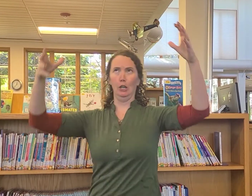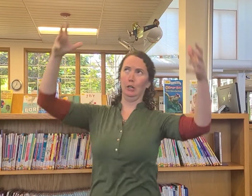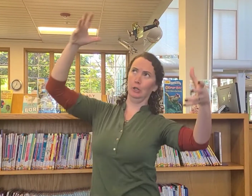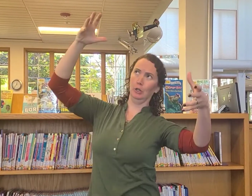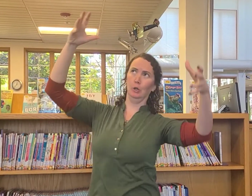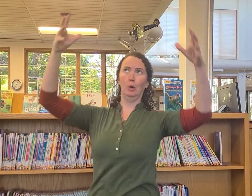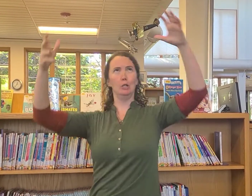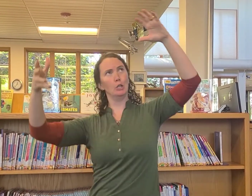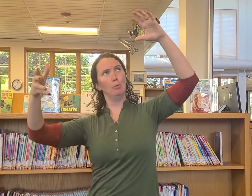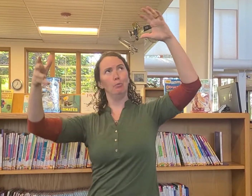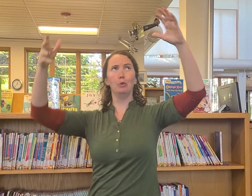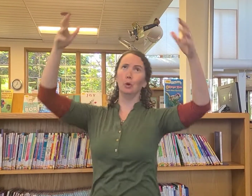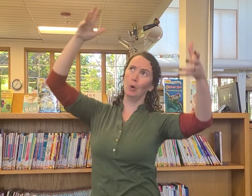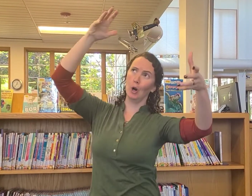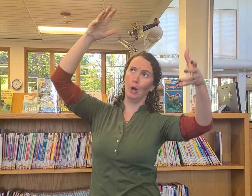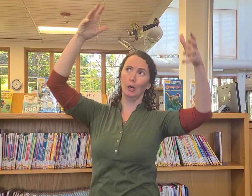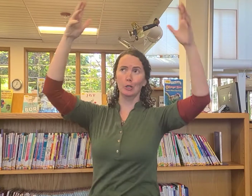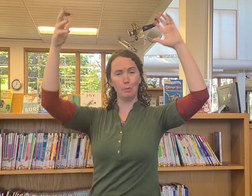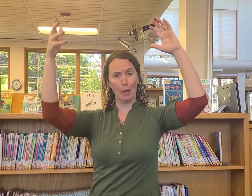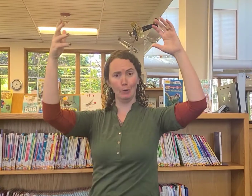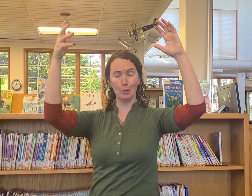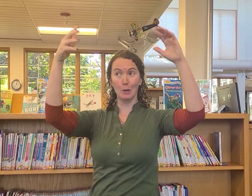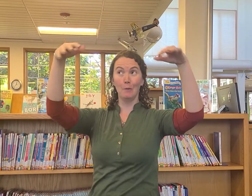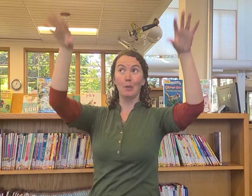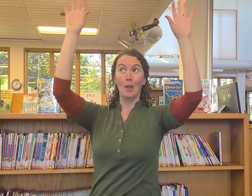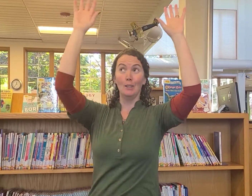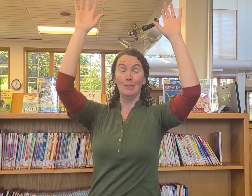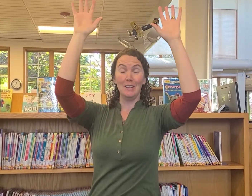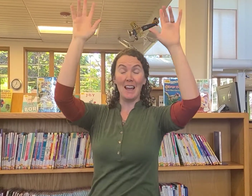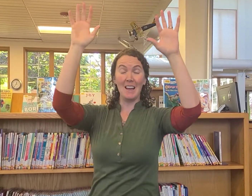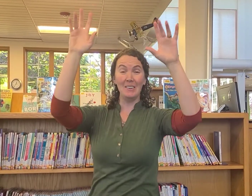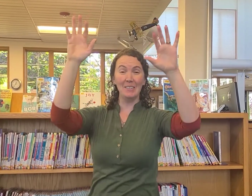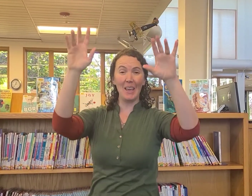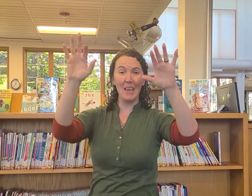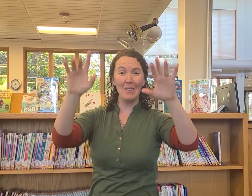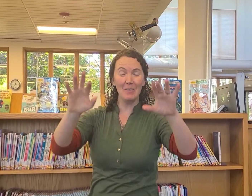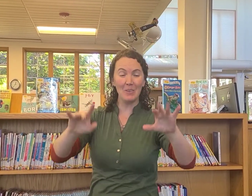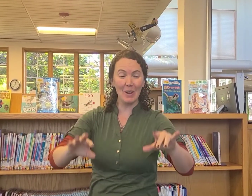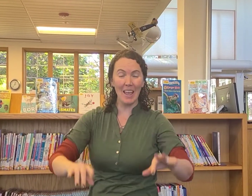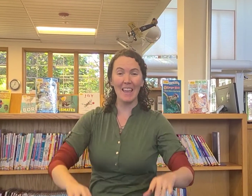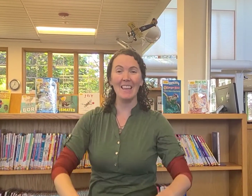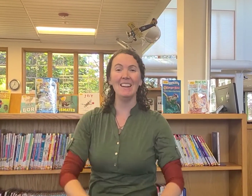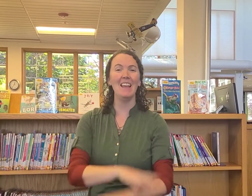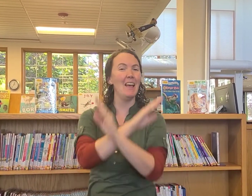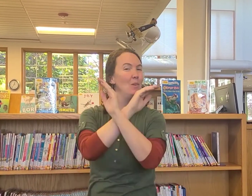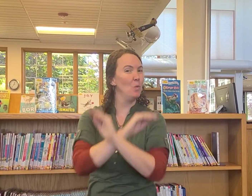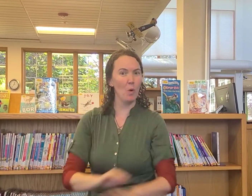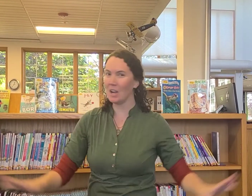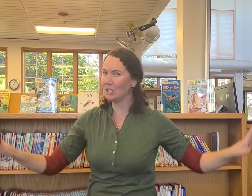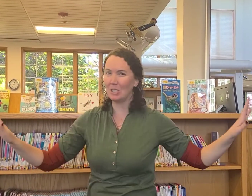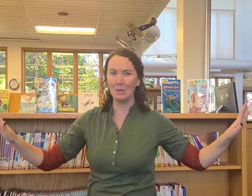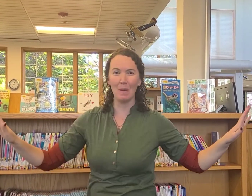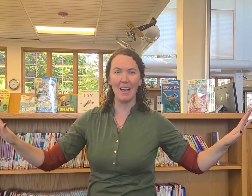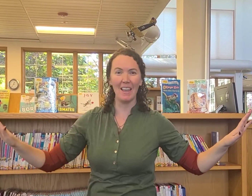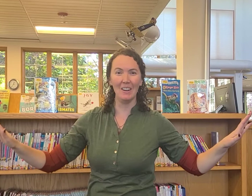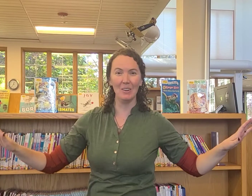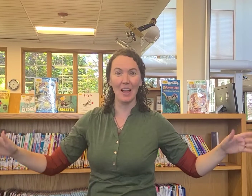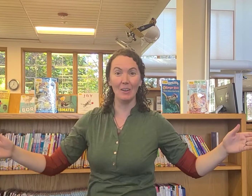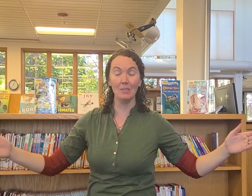went up the water spout. Down came the rain and washed the spider out.